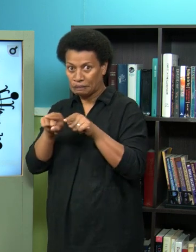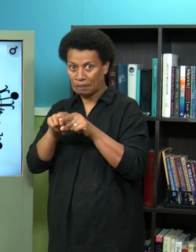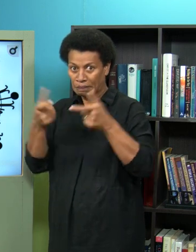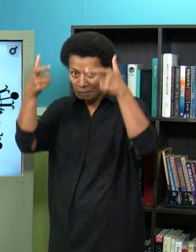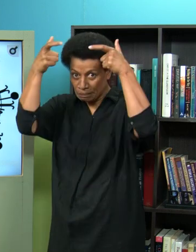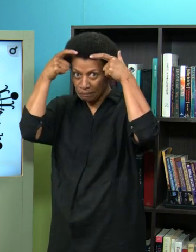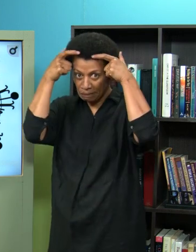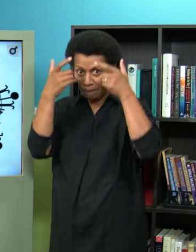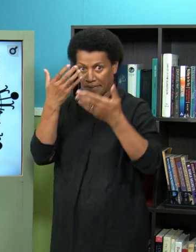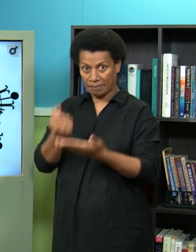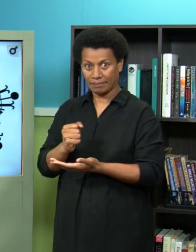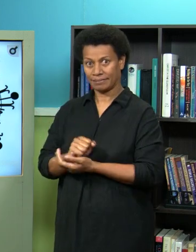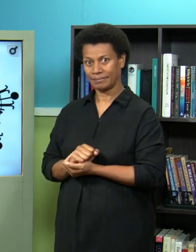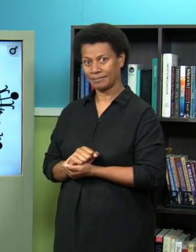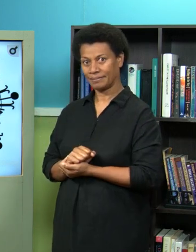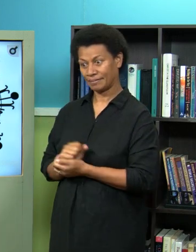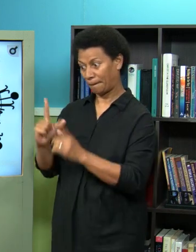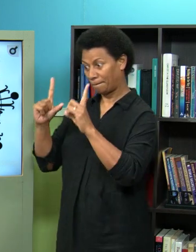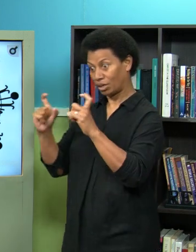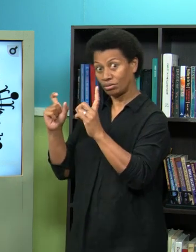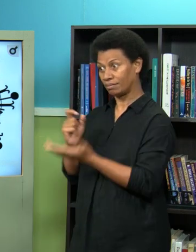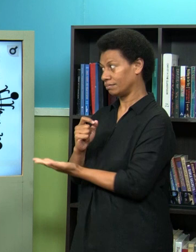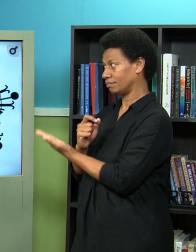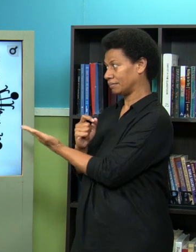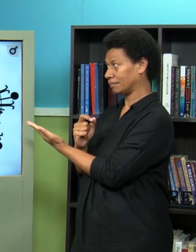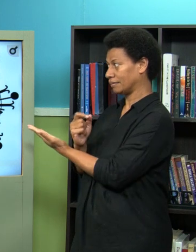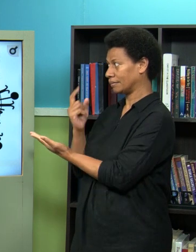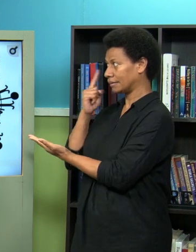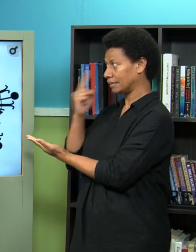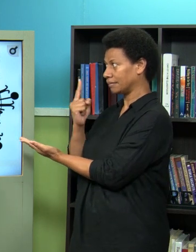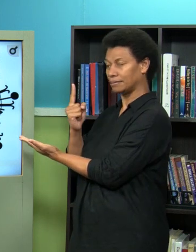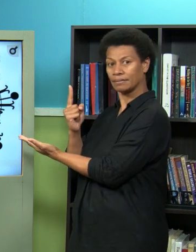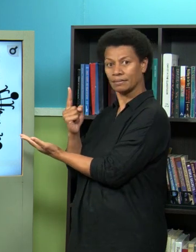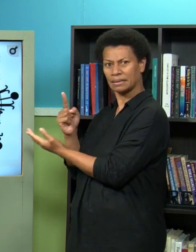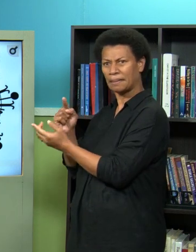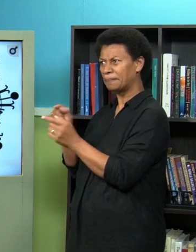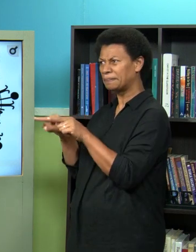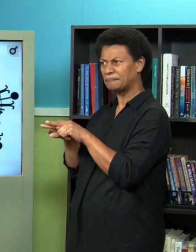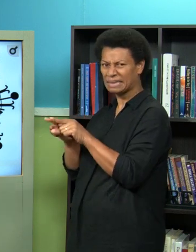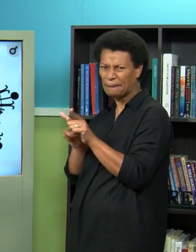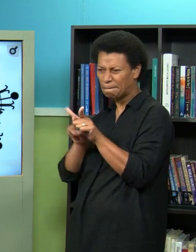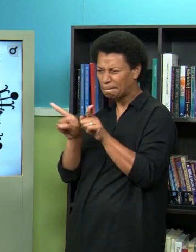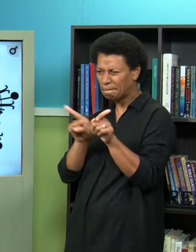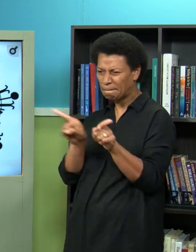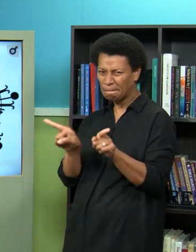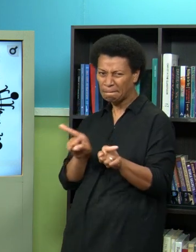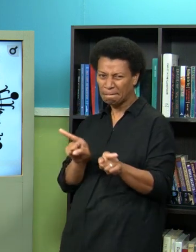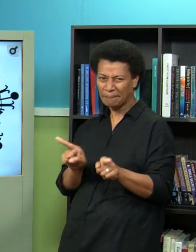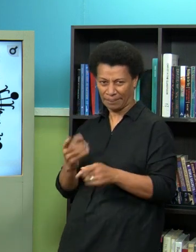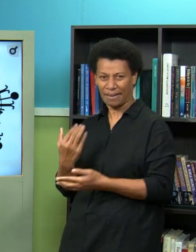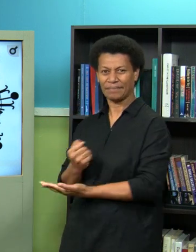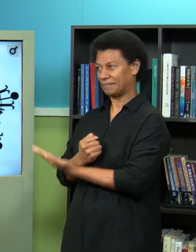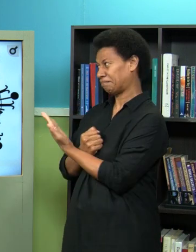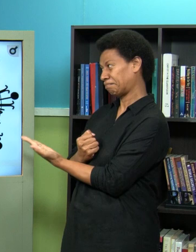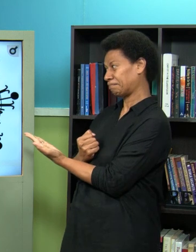structure on a picture it looks this crown thing is made up of these things let's call them spikes so these